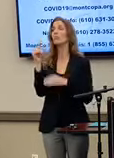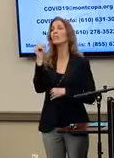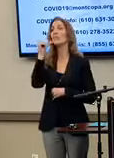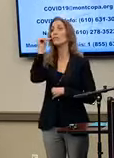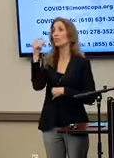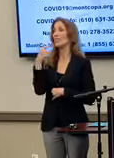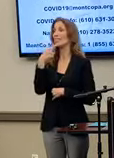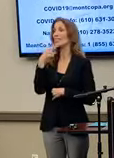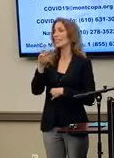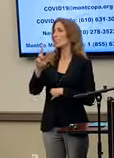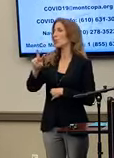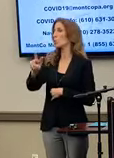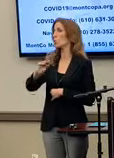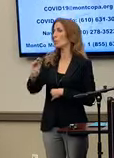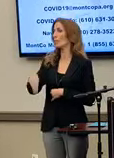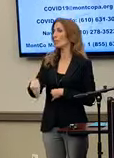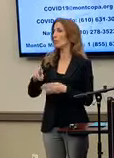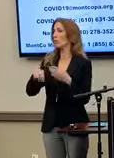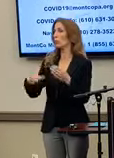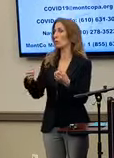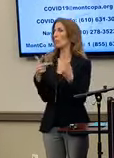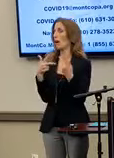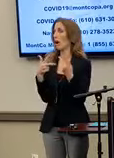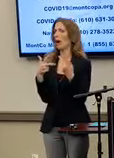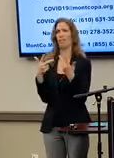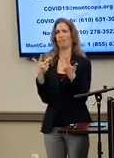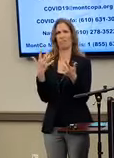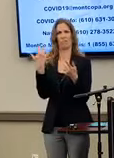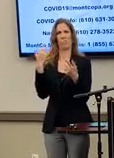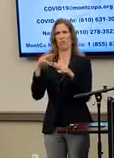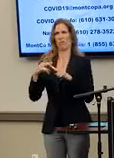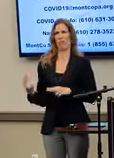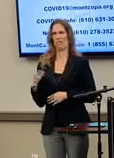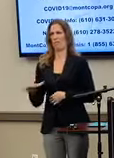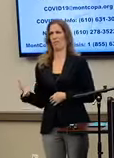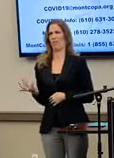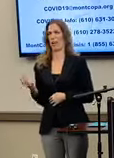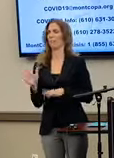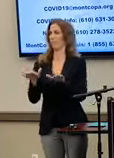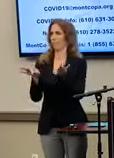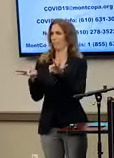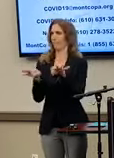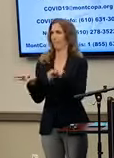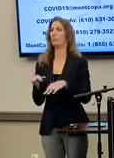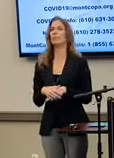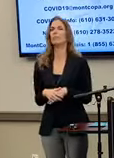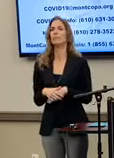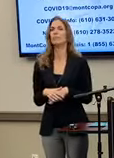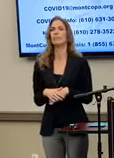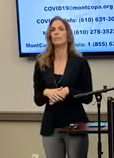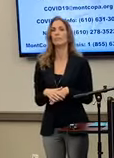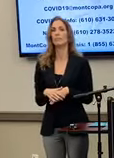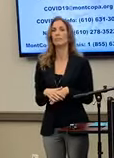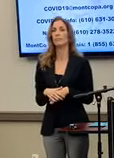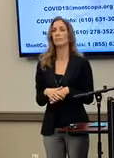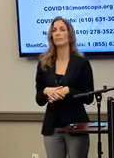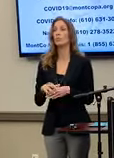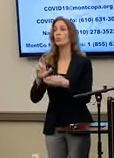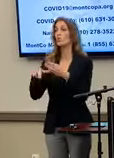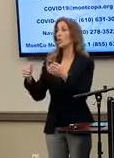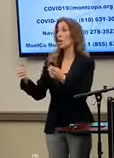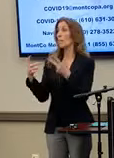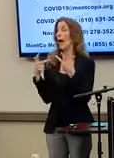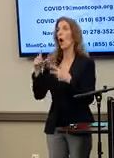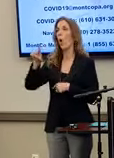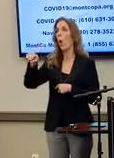said we had 62% of those results back. So let me explain that. We only get the test results back for people